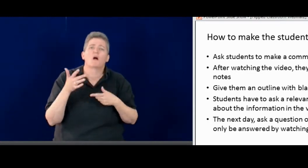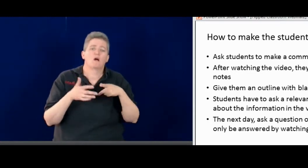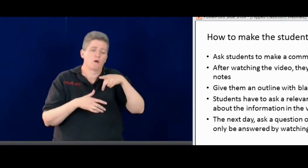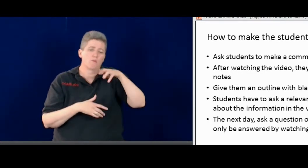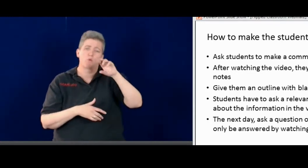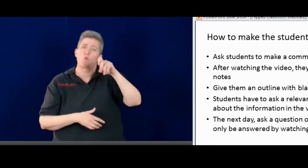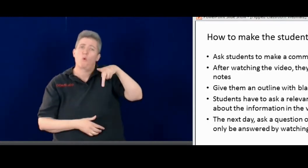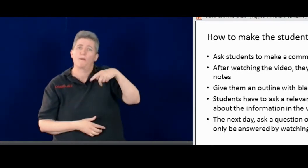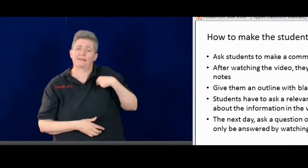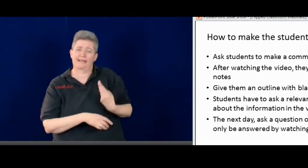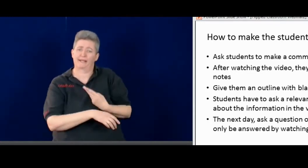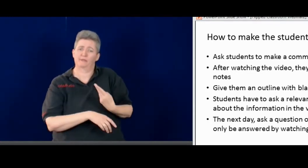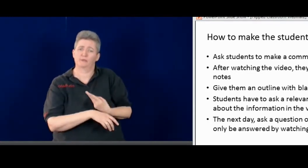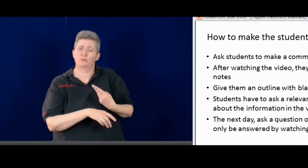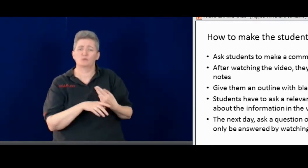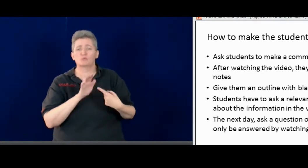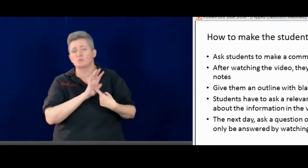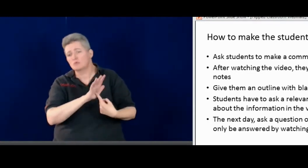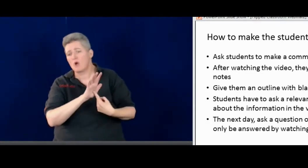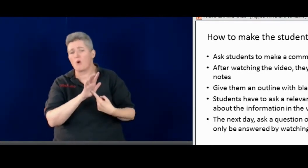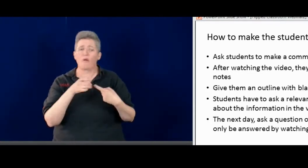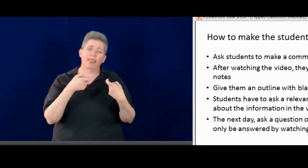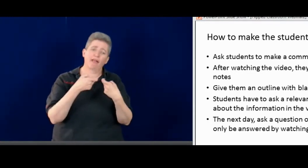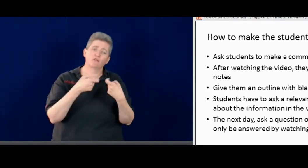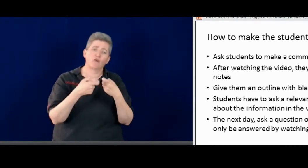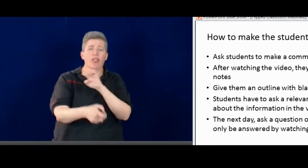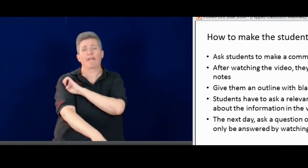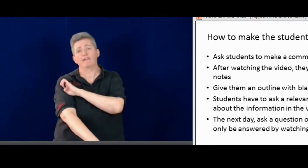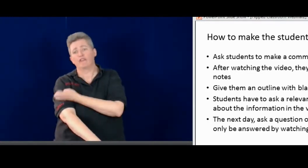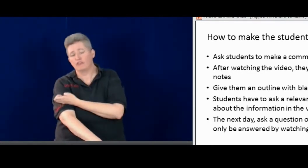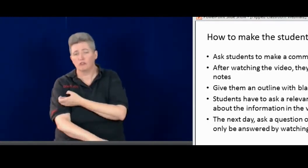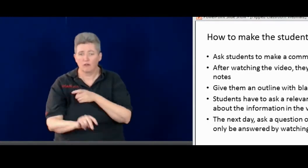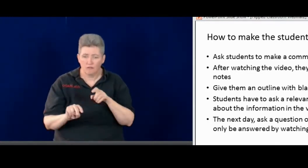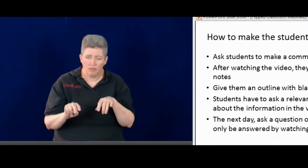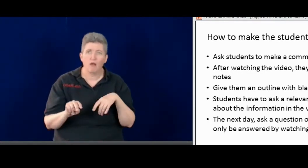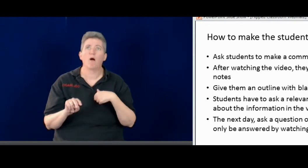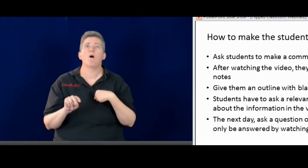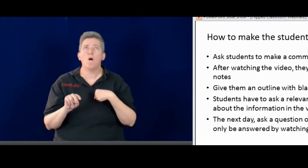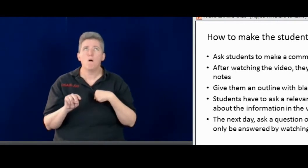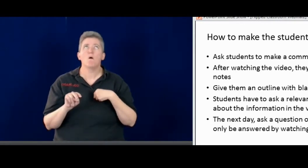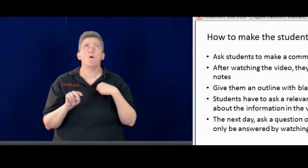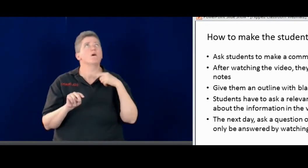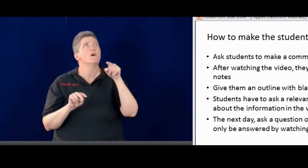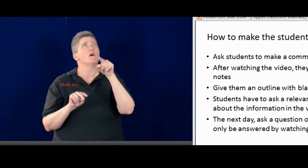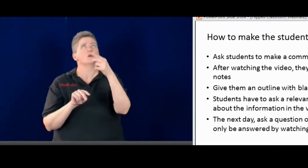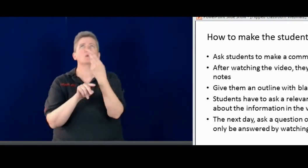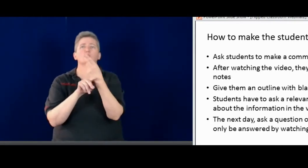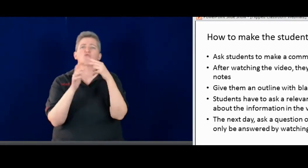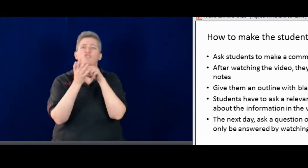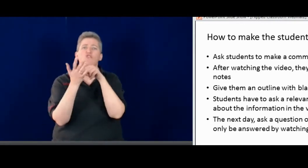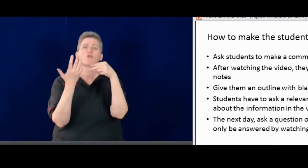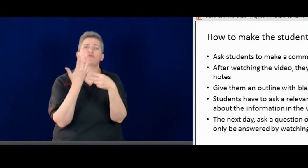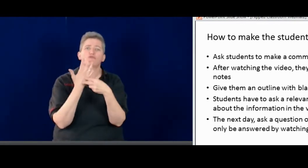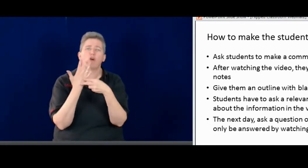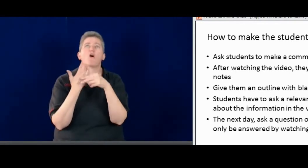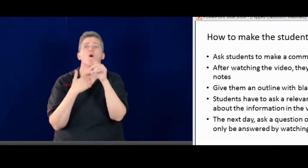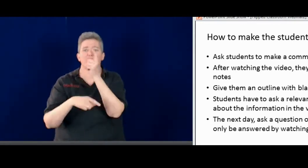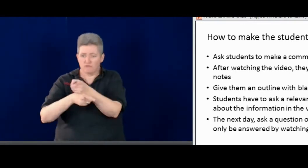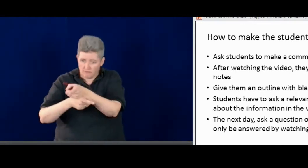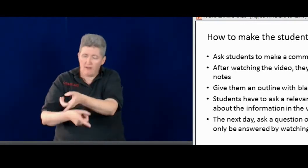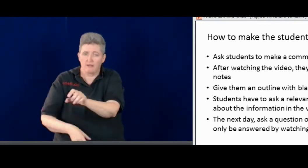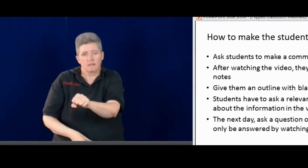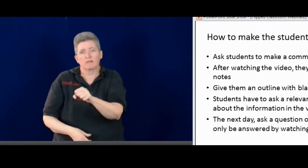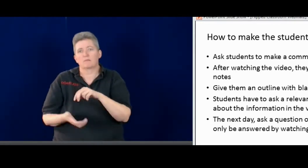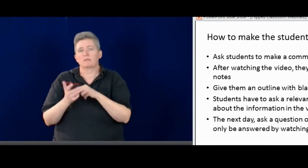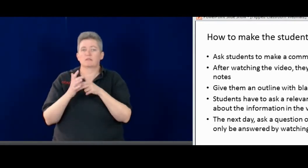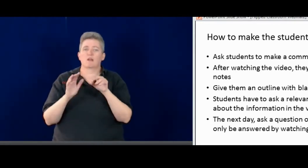And then they make a comment or I'll say, what prop did I use in this particular video? Or, you know, what did I use? Something like that. And they'll